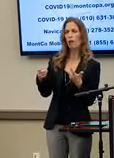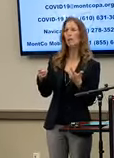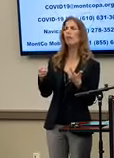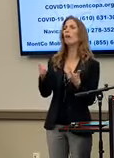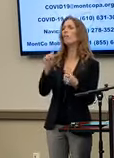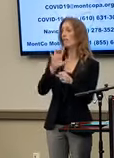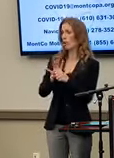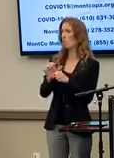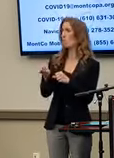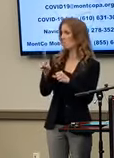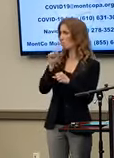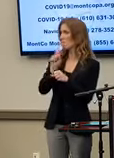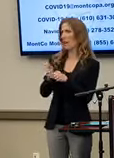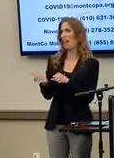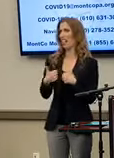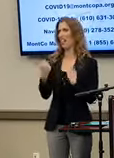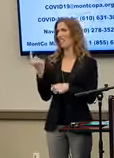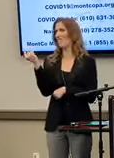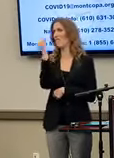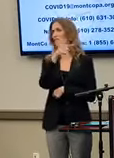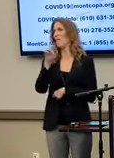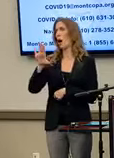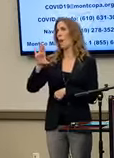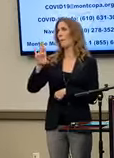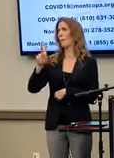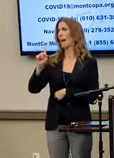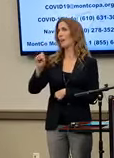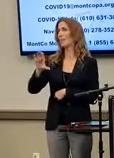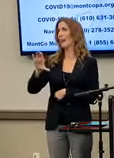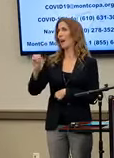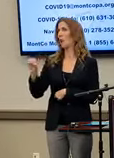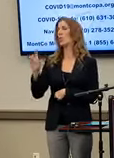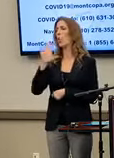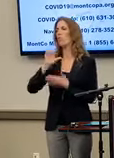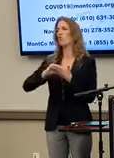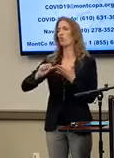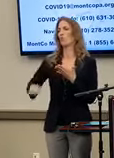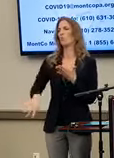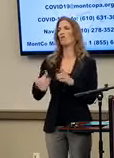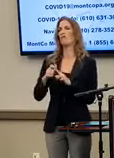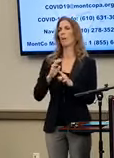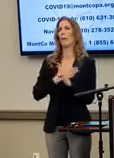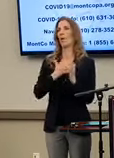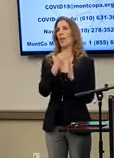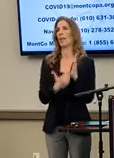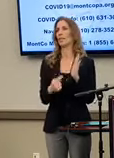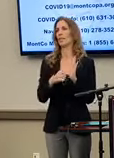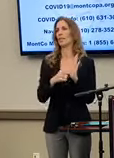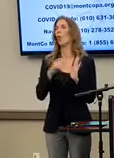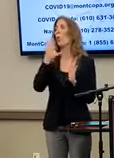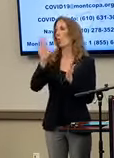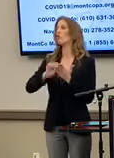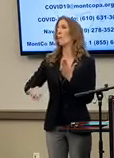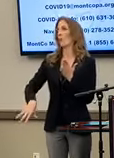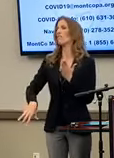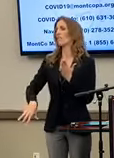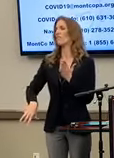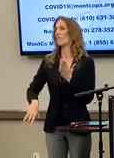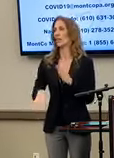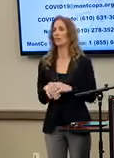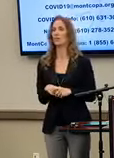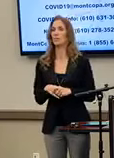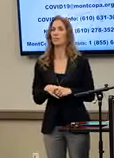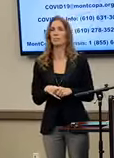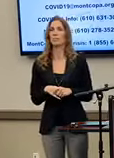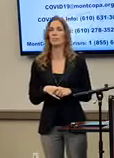and we find out they actually reside in Bucks County, we remove that person from our Montgomery County list. So that